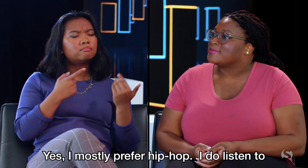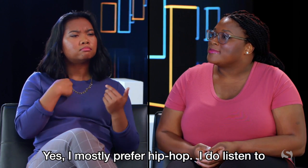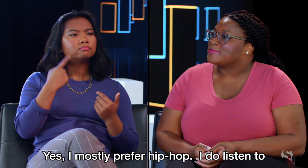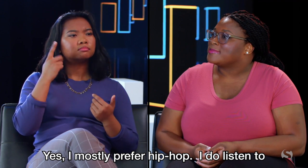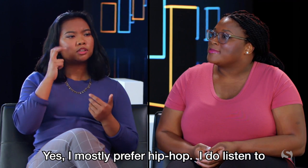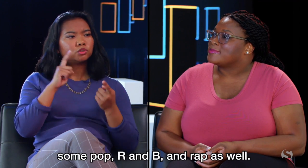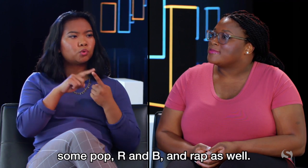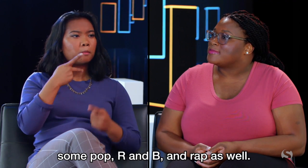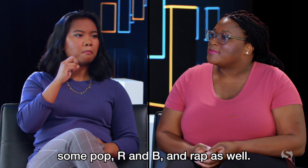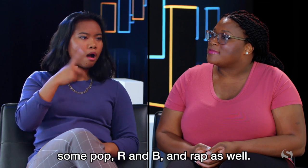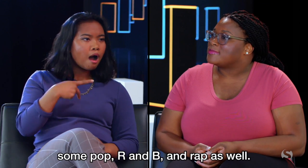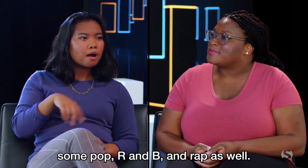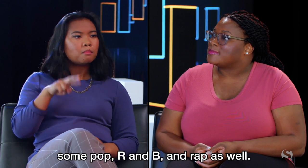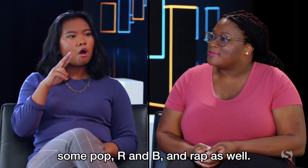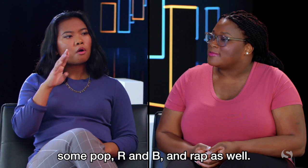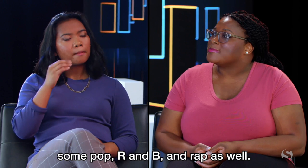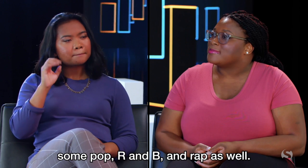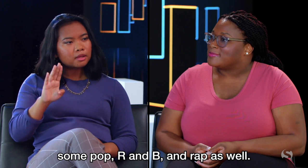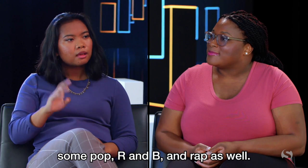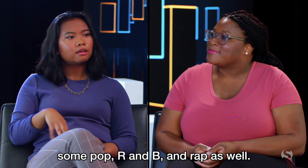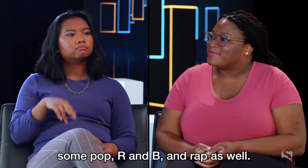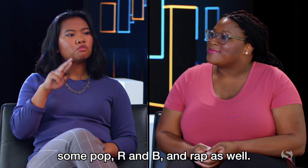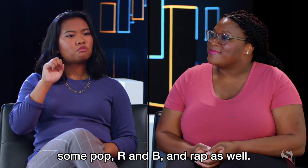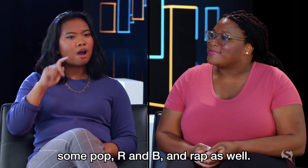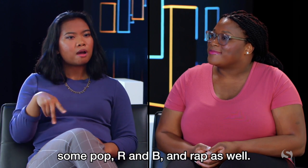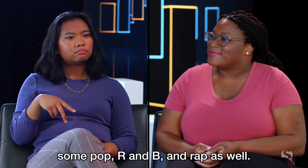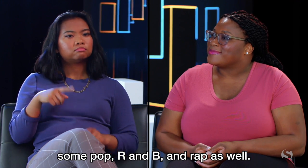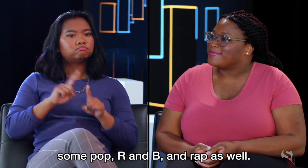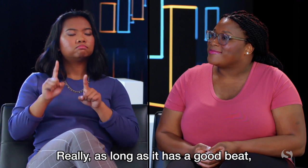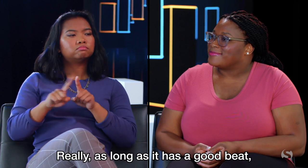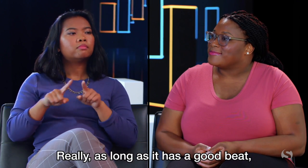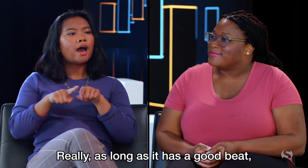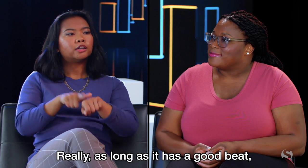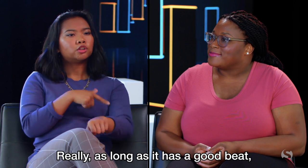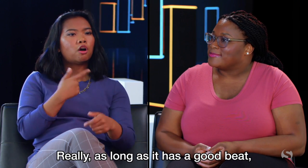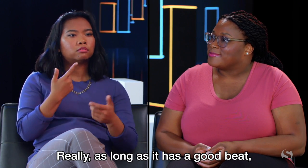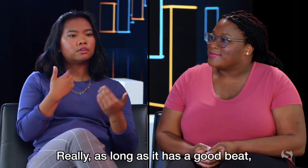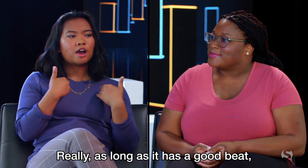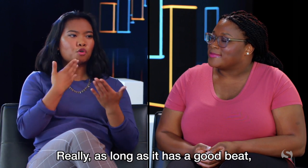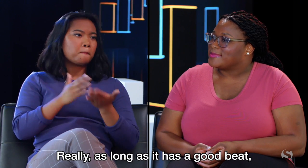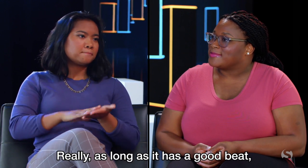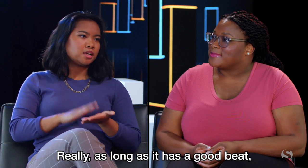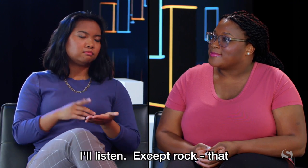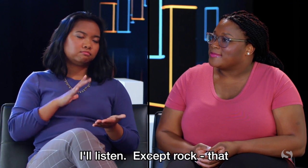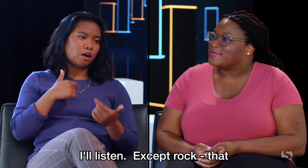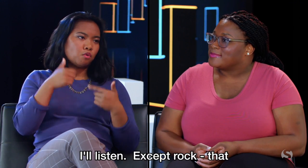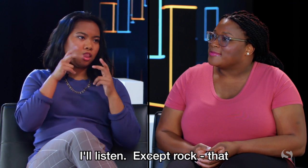I do listen to some pop, R&B, and rap as well. Really, as long as it has a good beat, I'll listen.